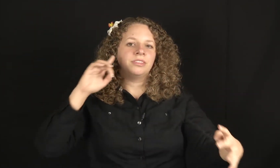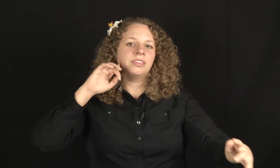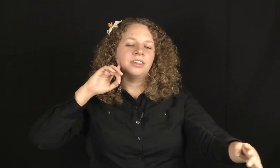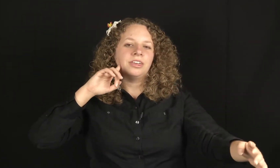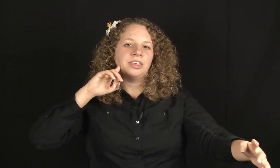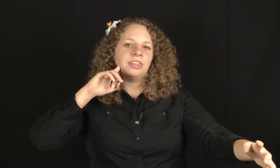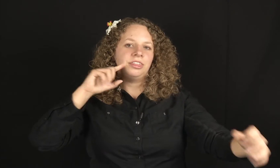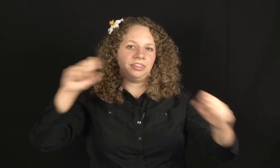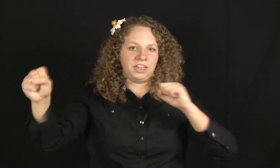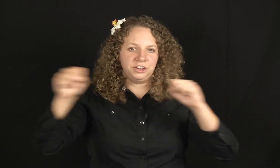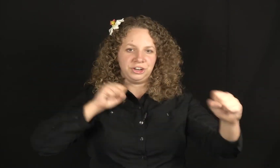Thunder.